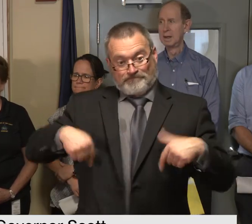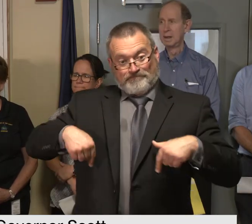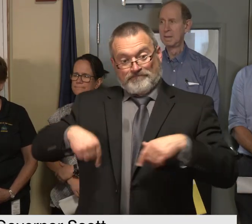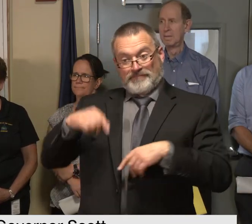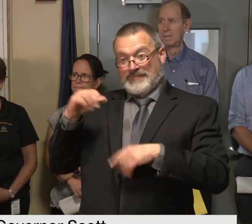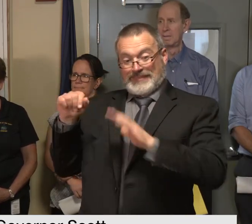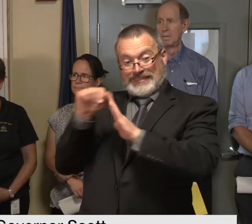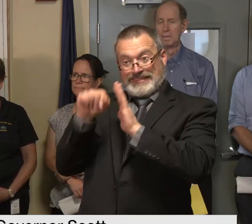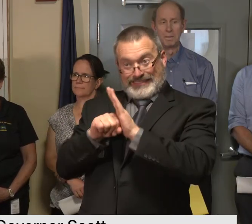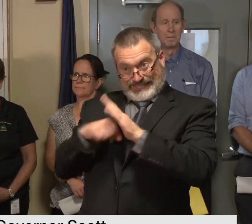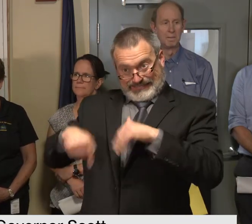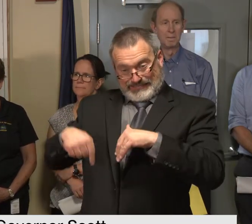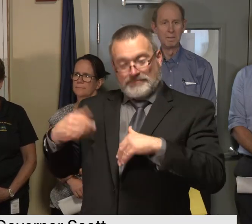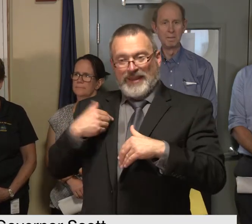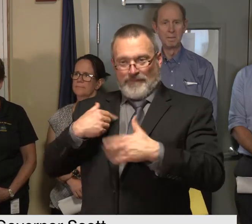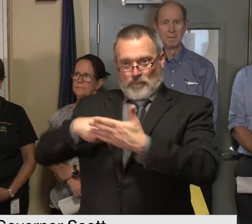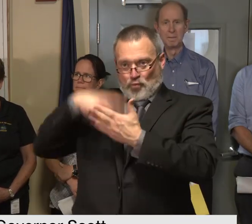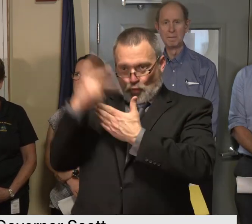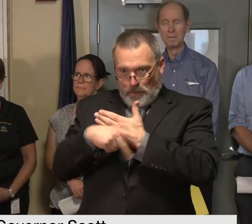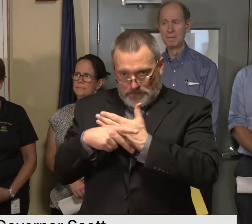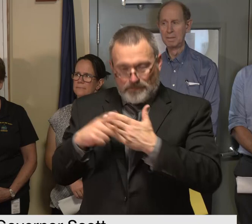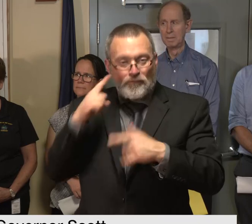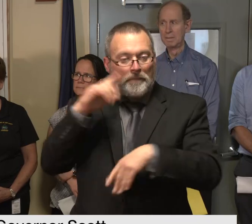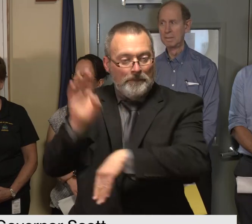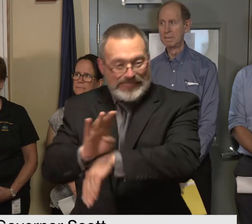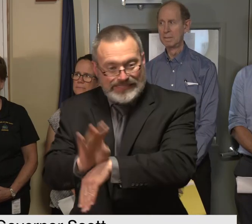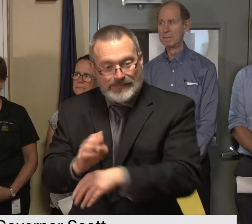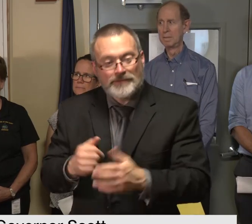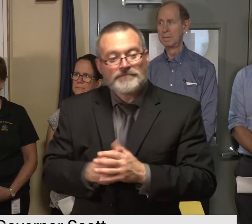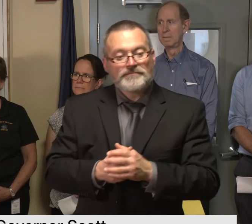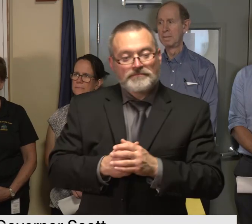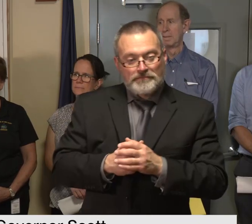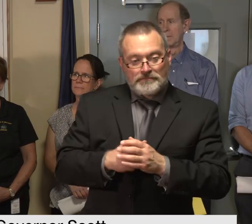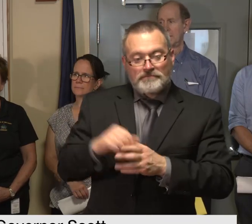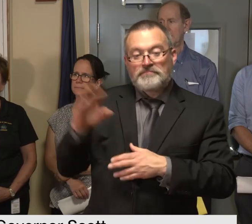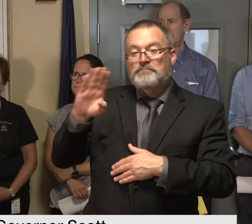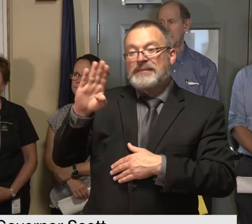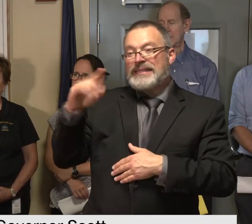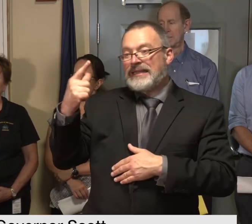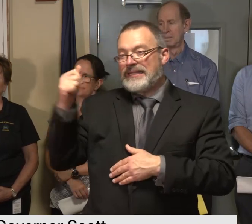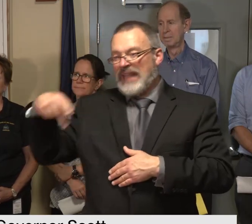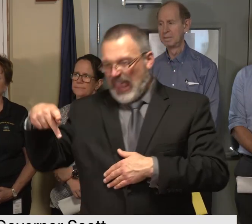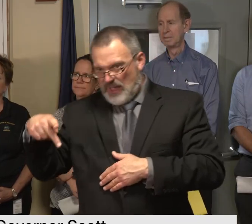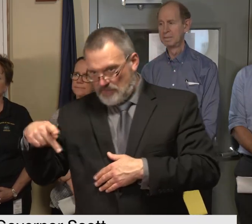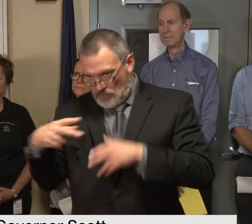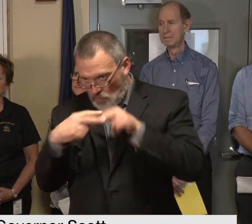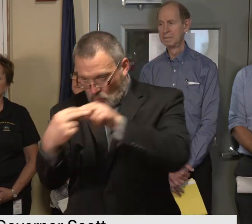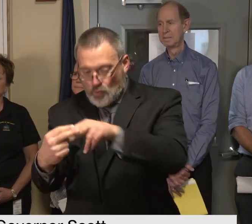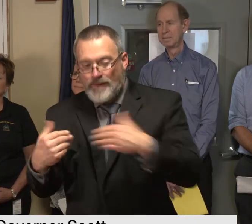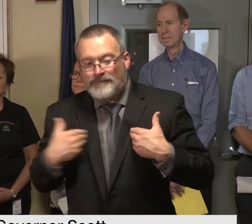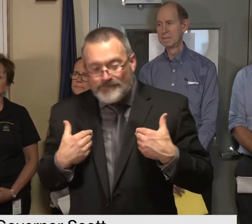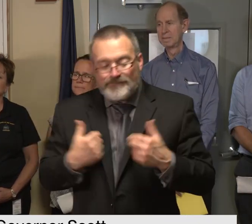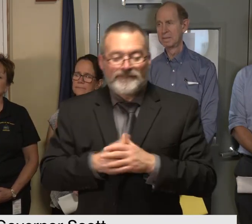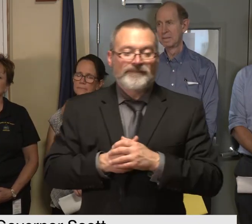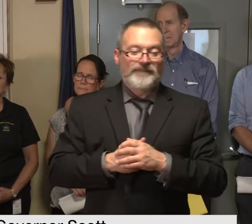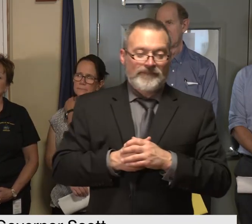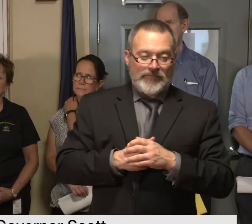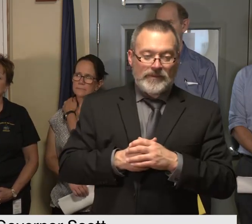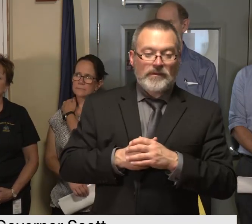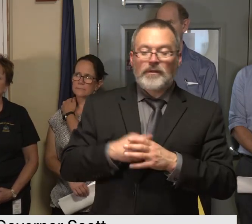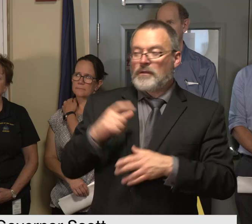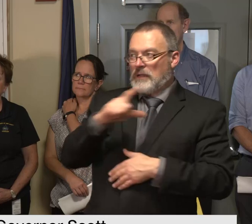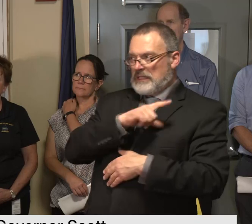last year and that was b gap and but we have to have a federal or a legislative authority